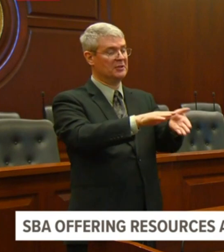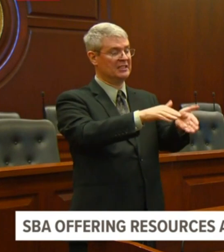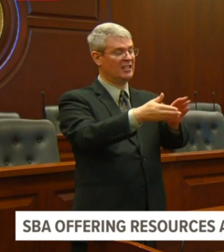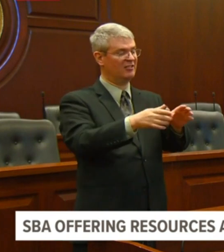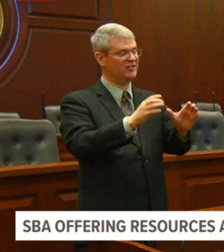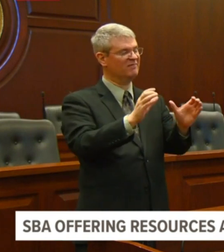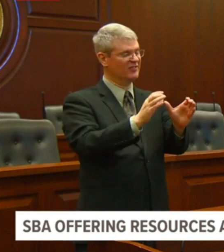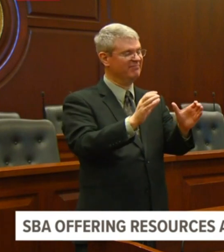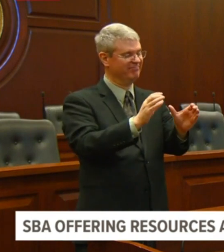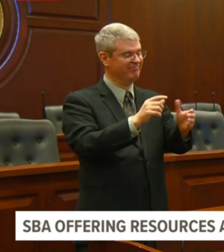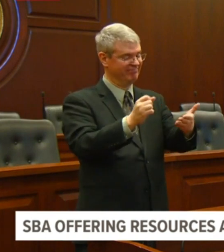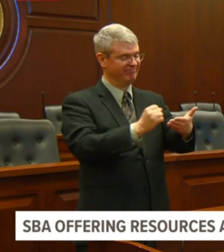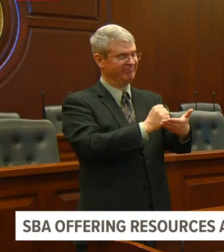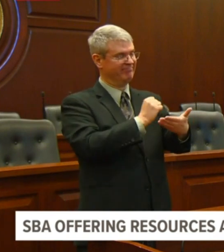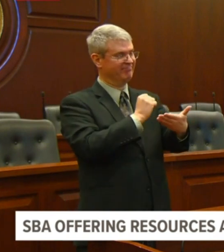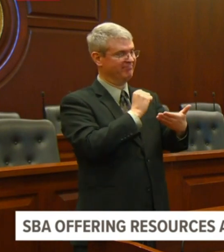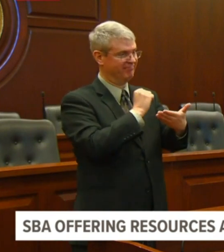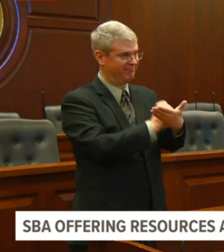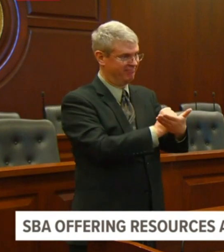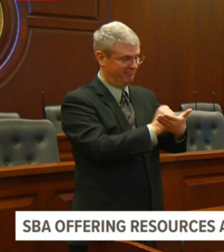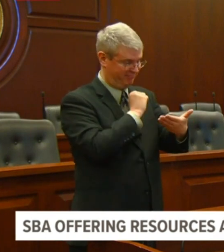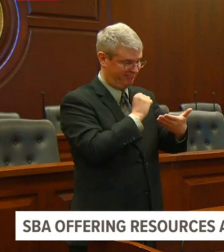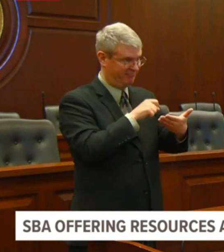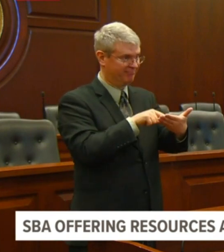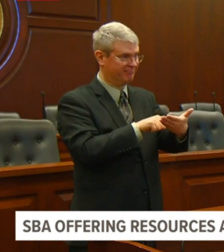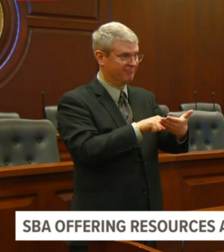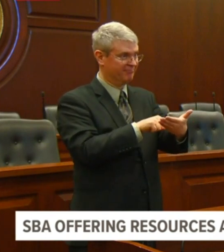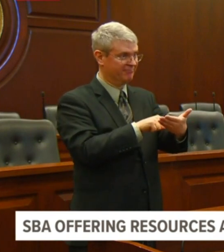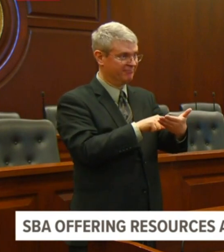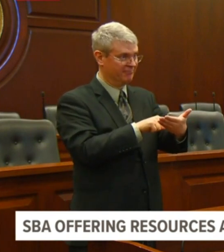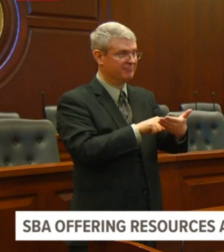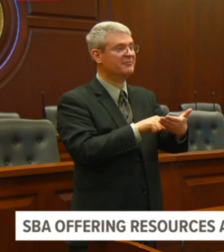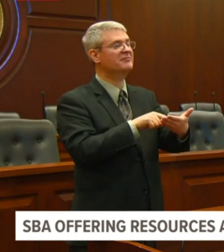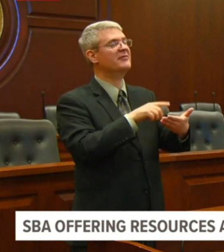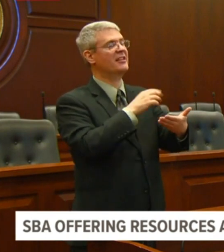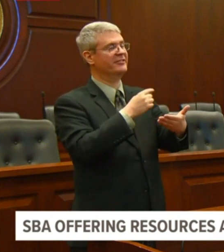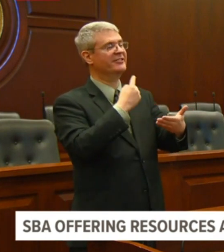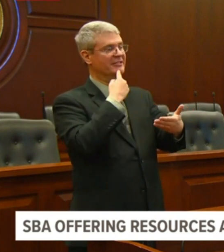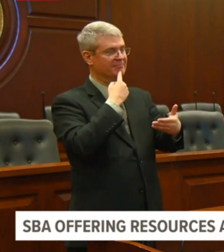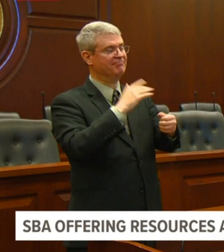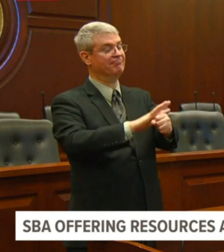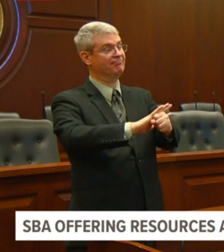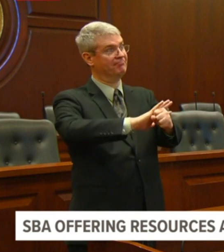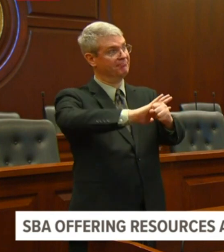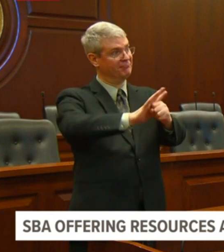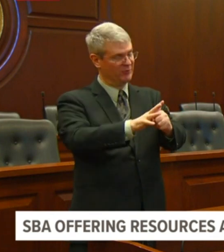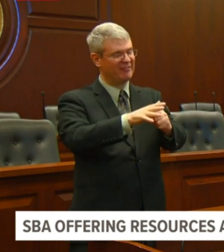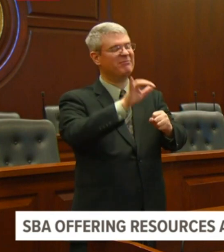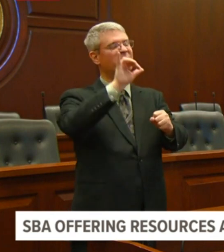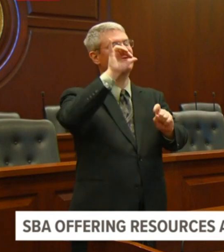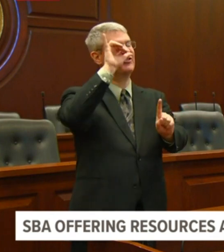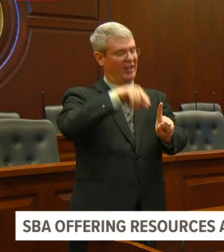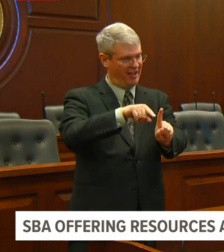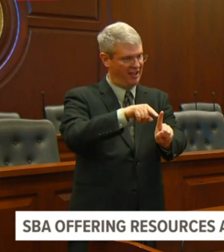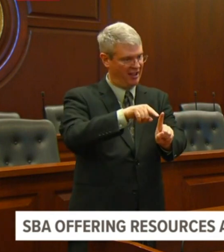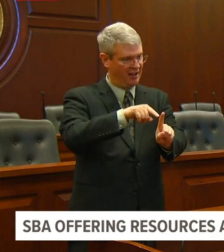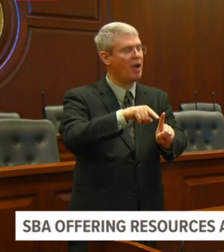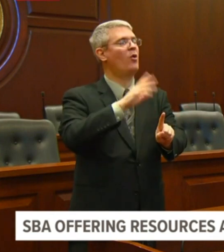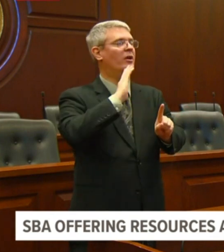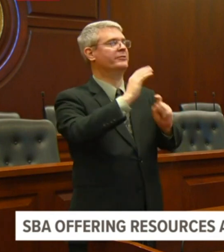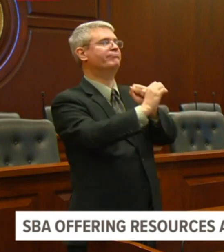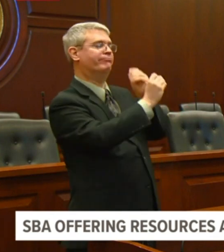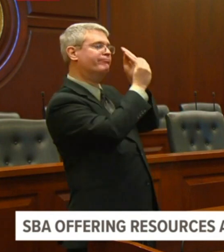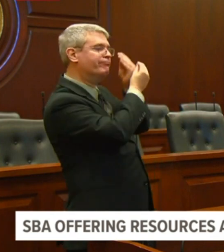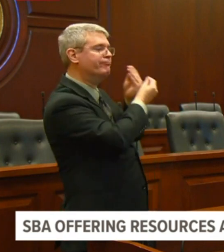certificate is, is completed and followed, that is when we will be releasing that information. Uh, and so with, from a process perspective, that's how it'll flow.